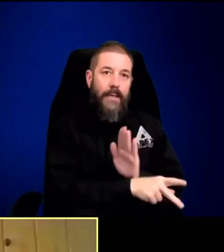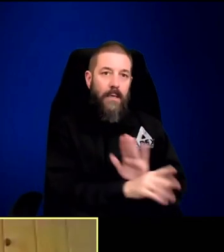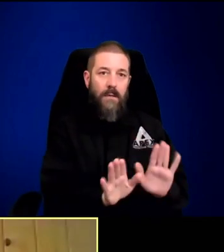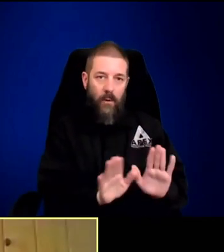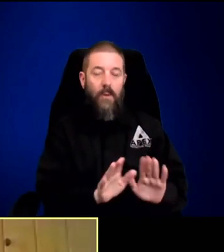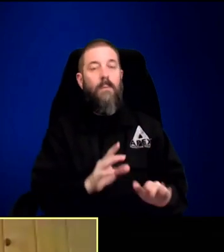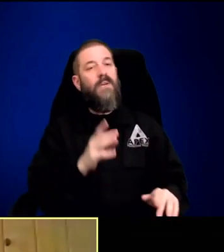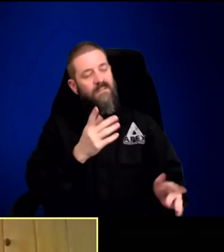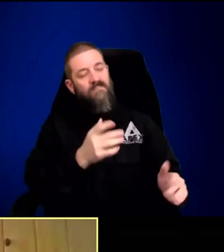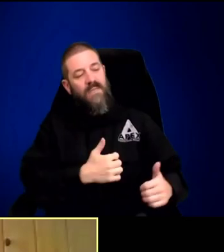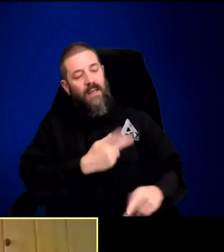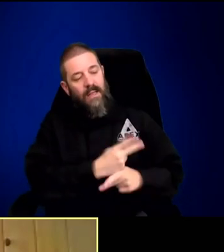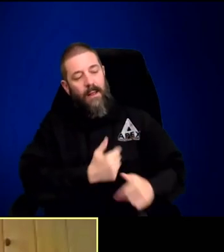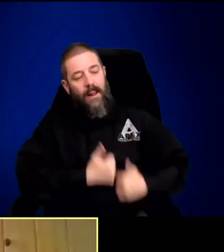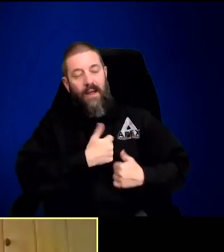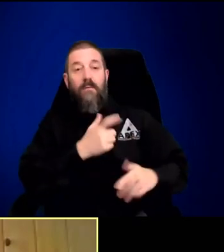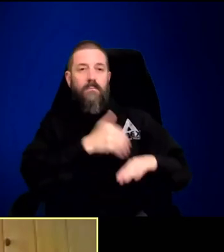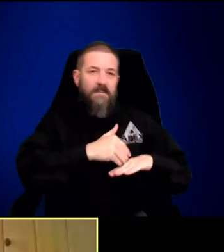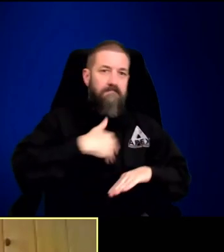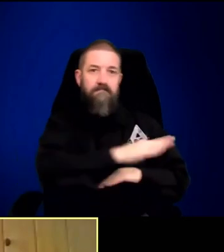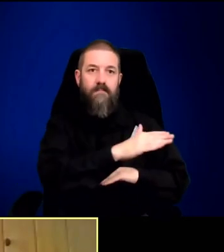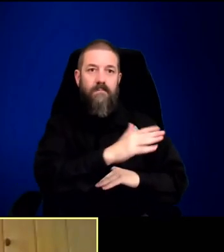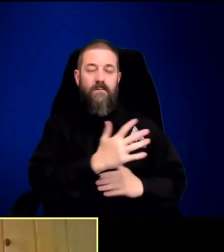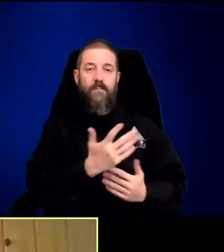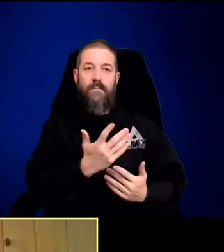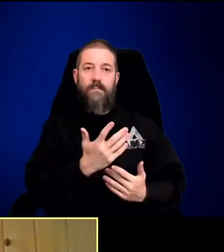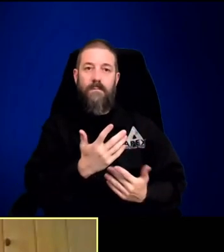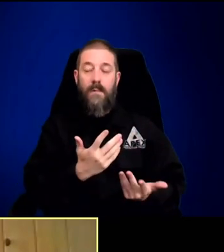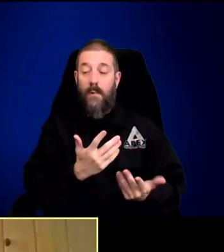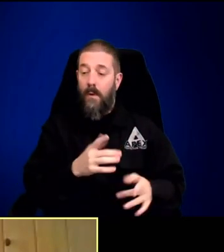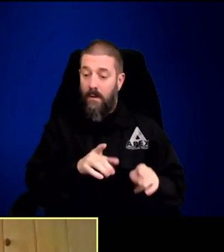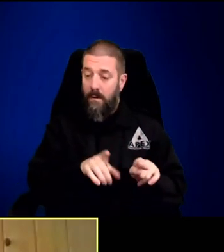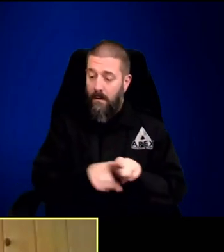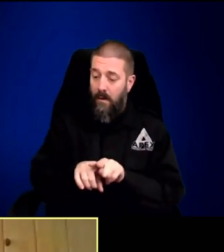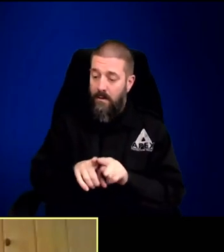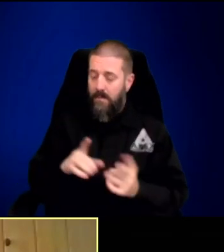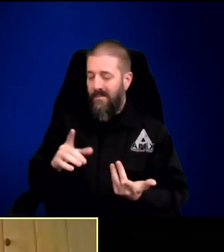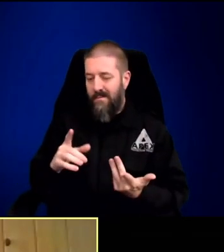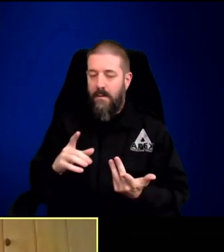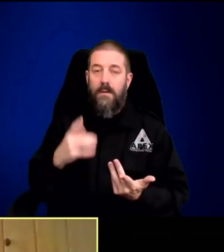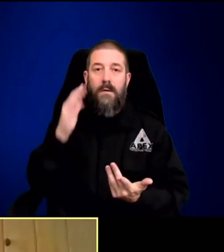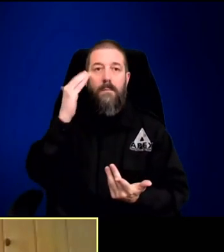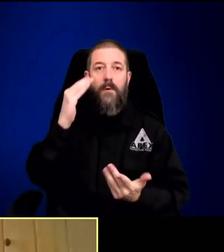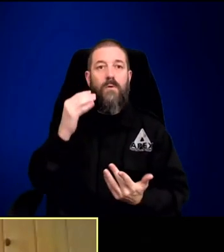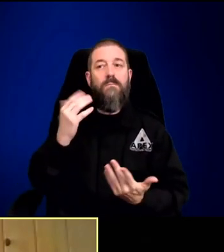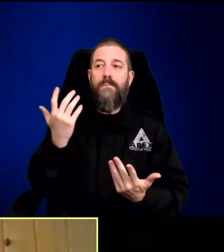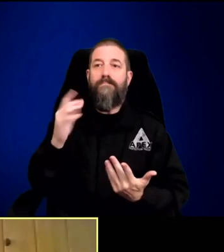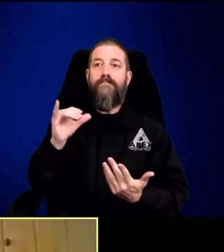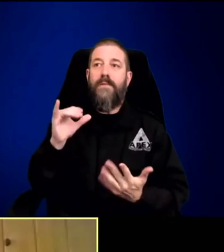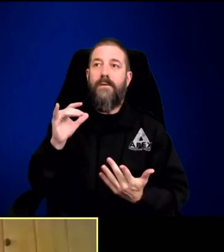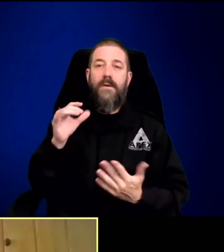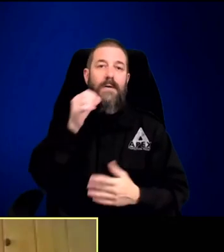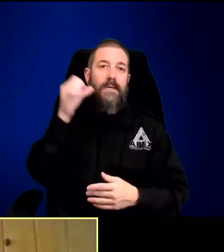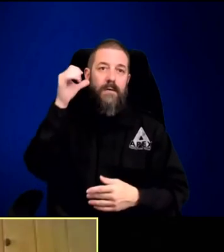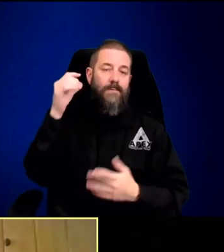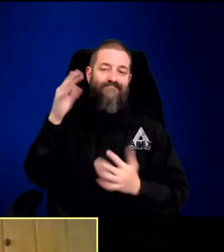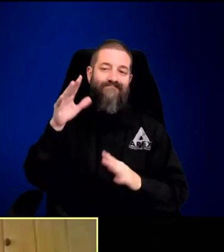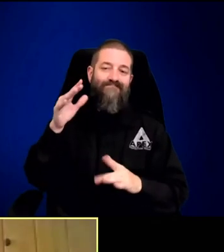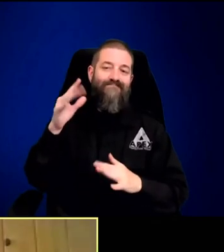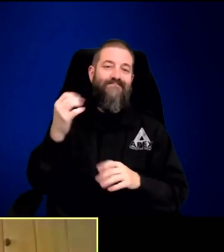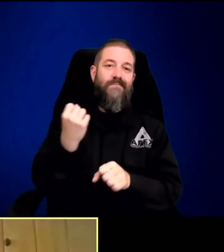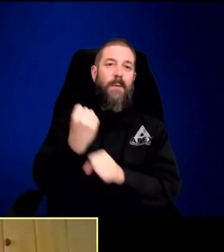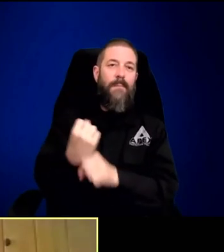at times actually use bean bags, things like that, so there's a lot of things that the park servers can use, but it's a real serious